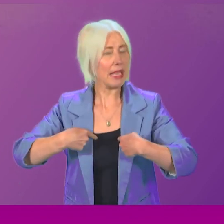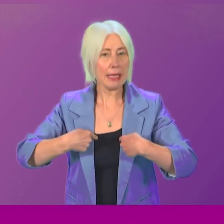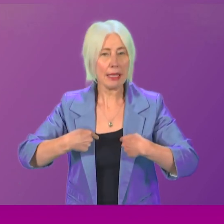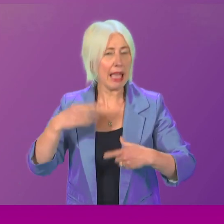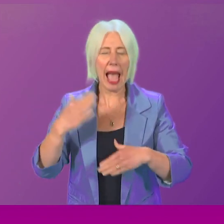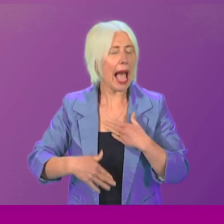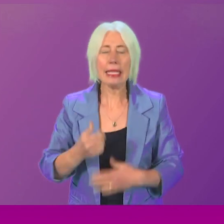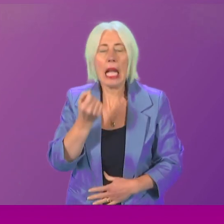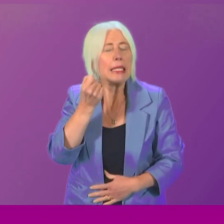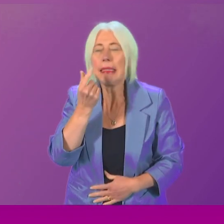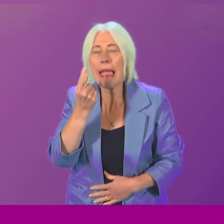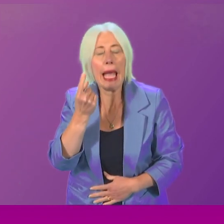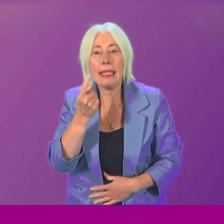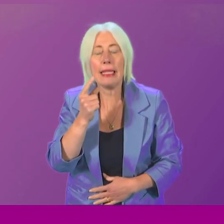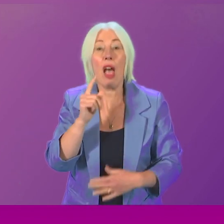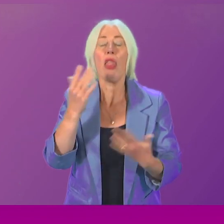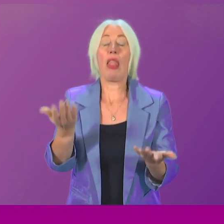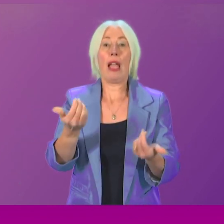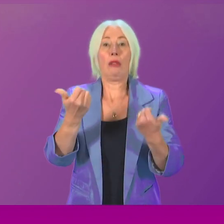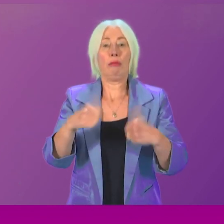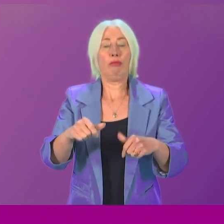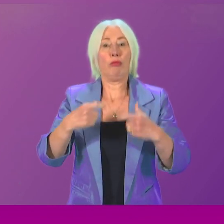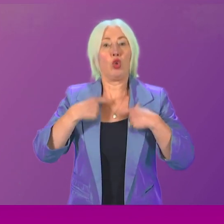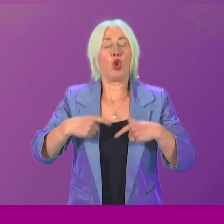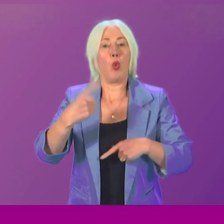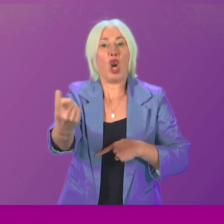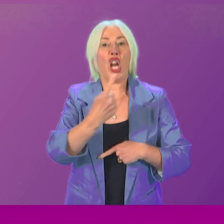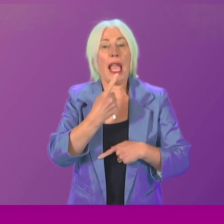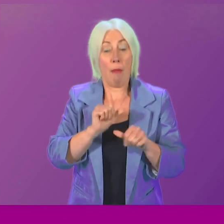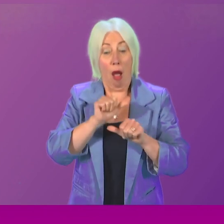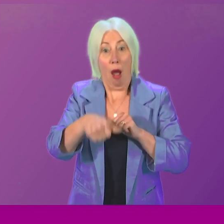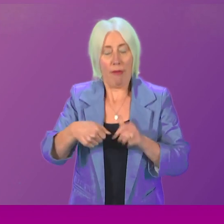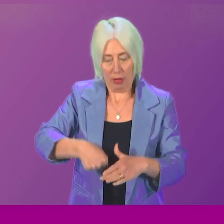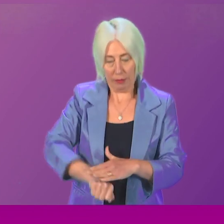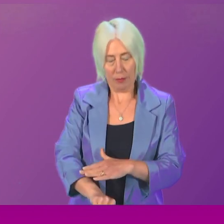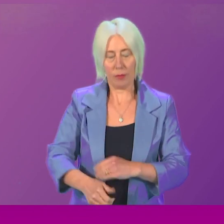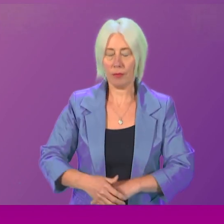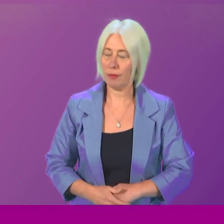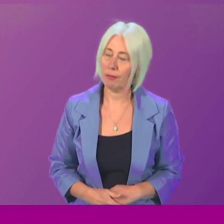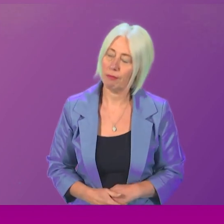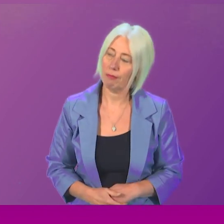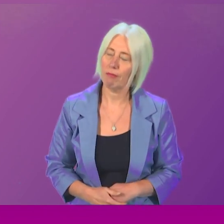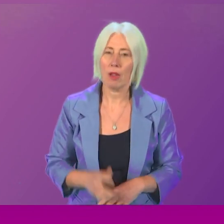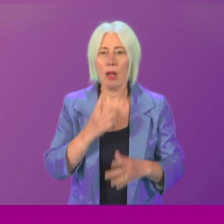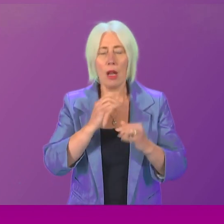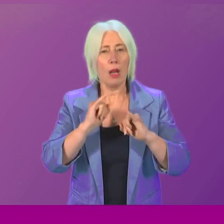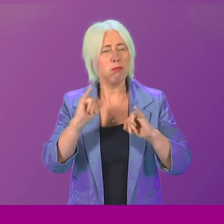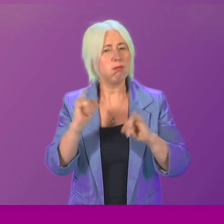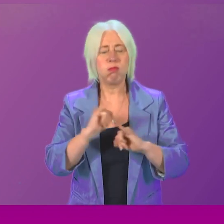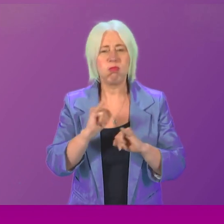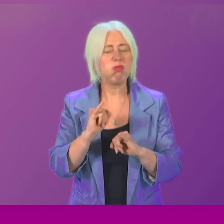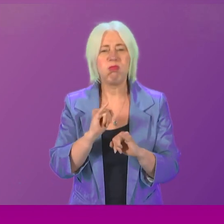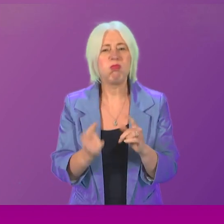that until the social worker appeared after the birth. The horror of what happened to these women